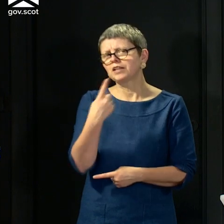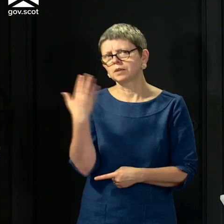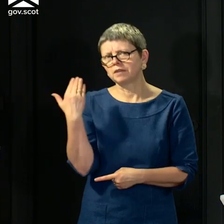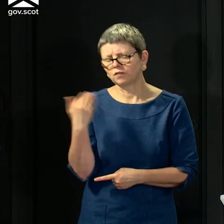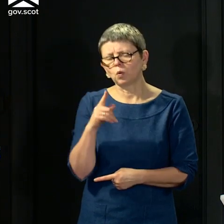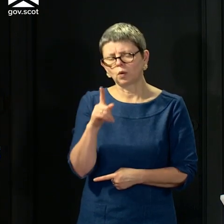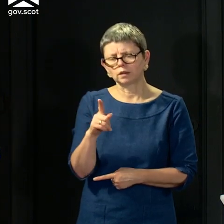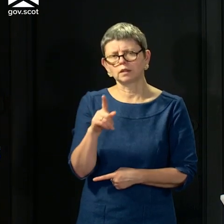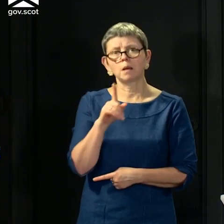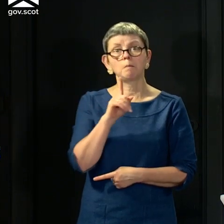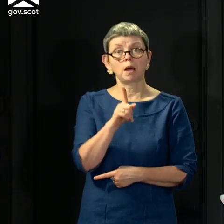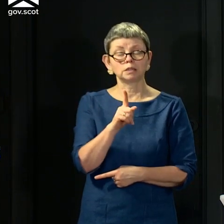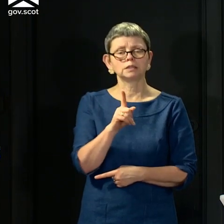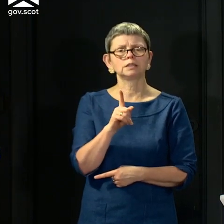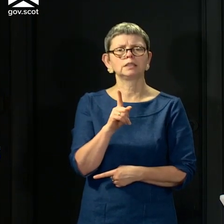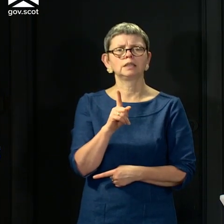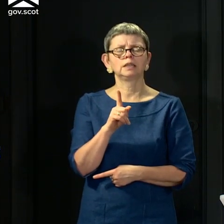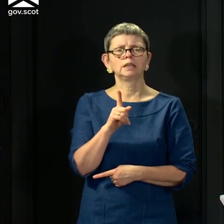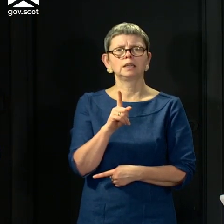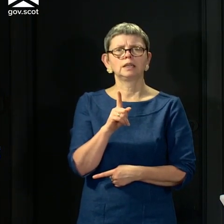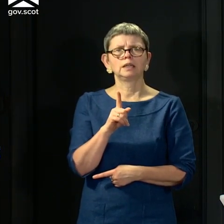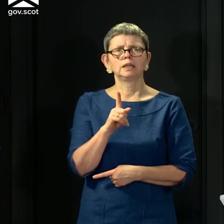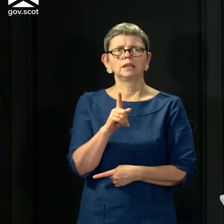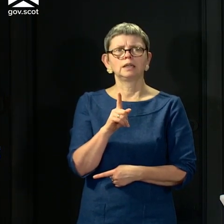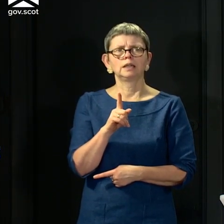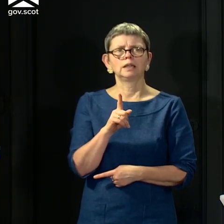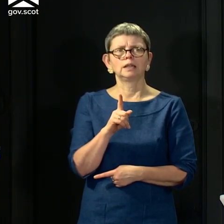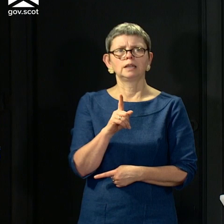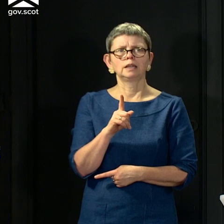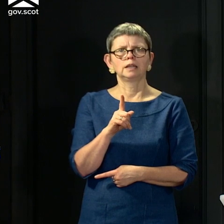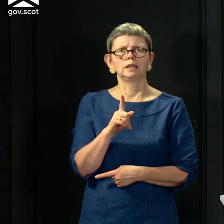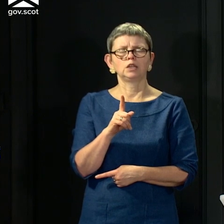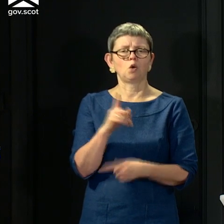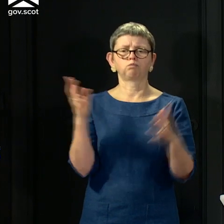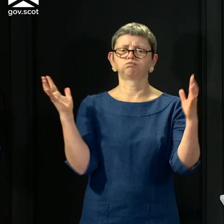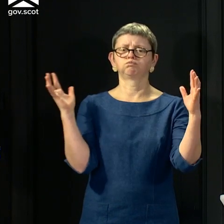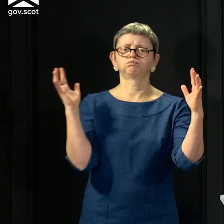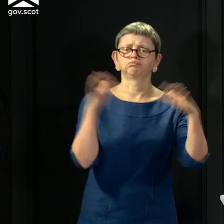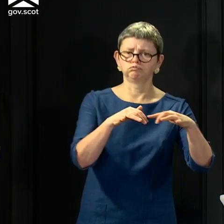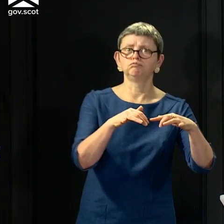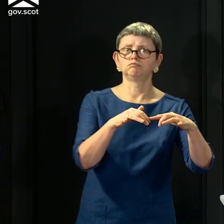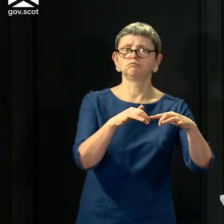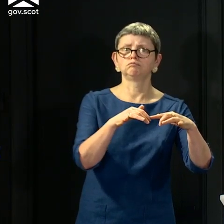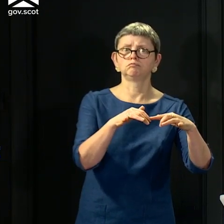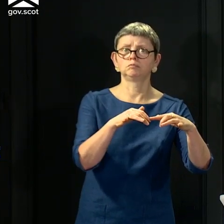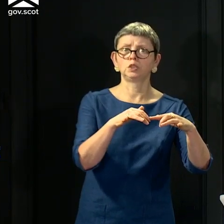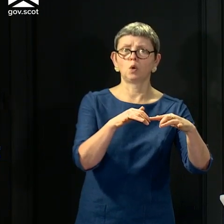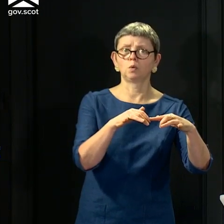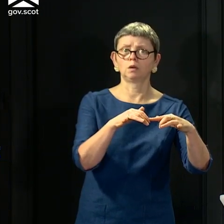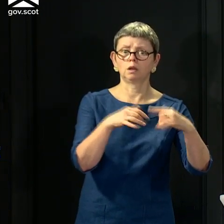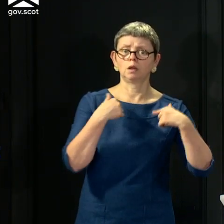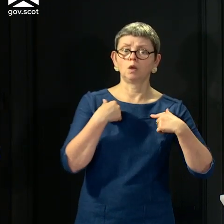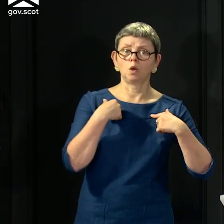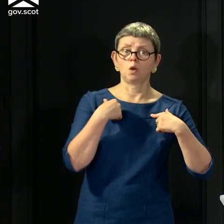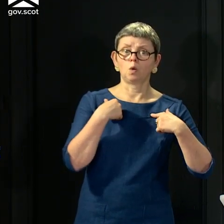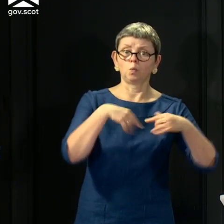But in terms of some of the content, you know, I felt mass gatherings, we should make our view clear on that when we did, and that was